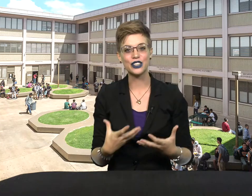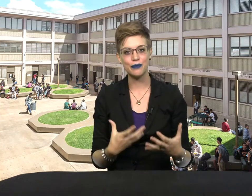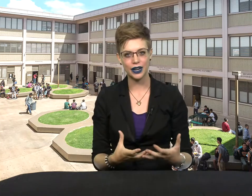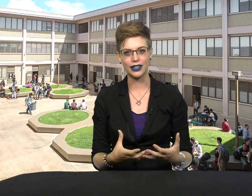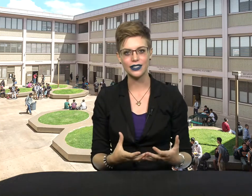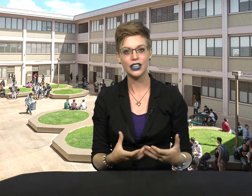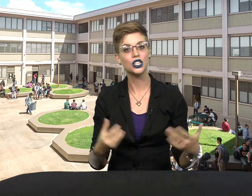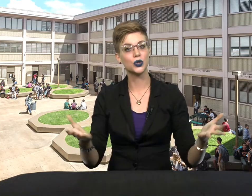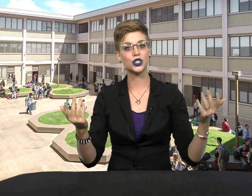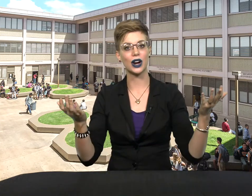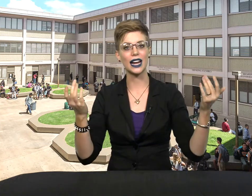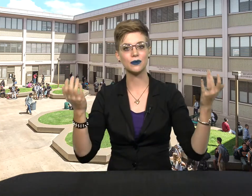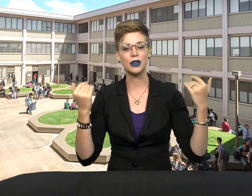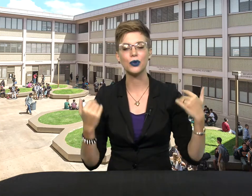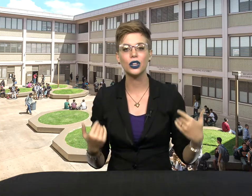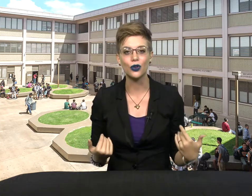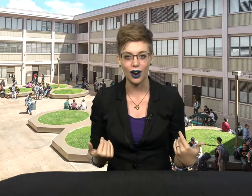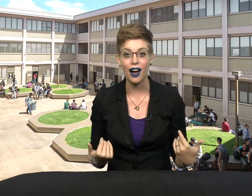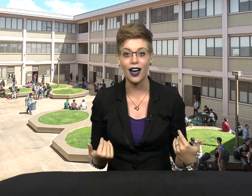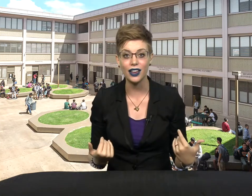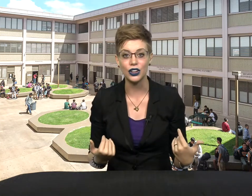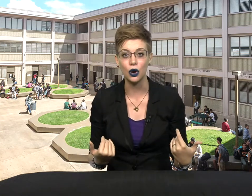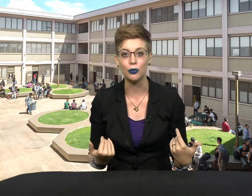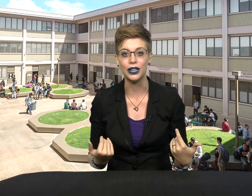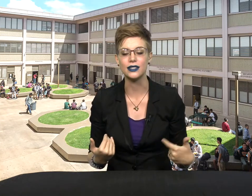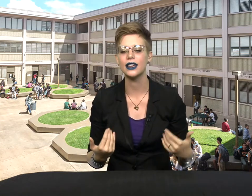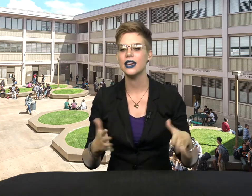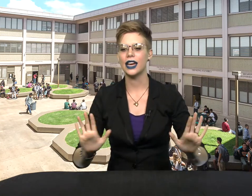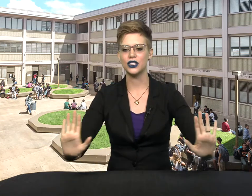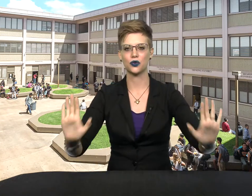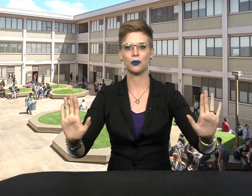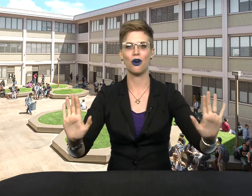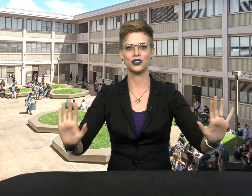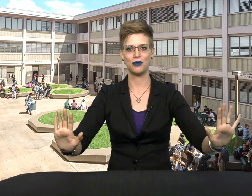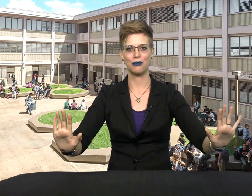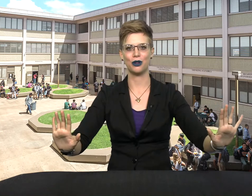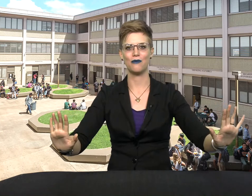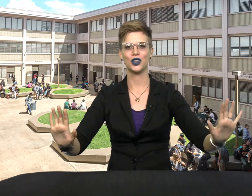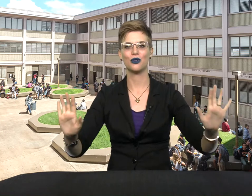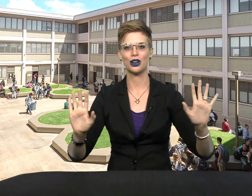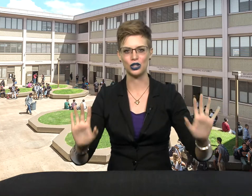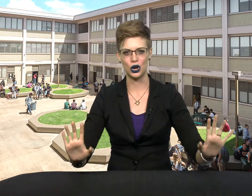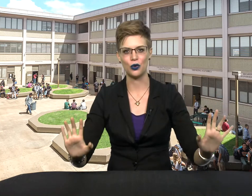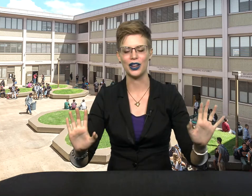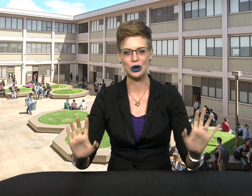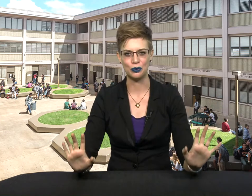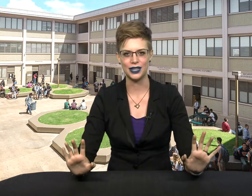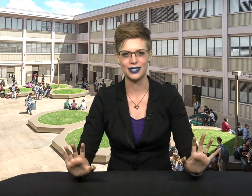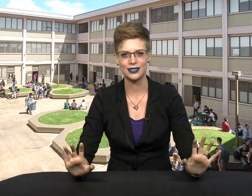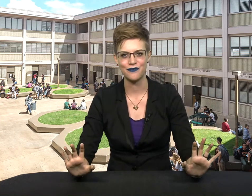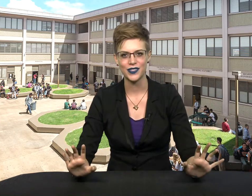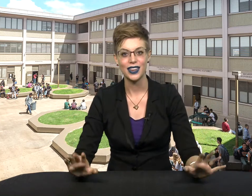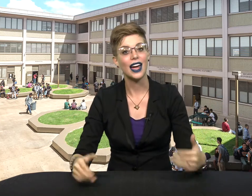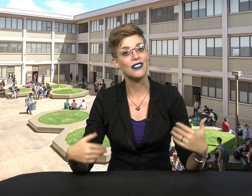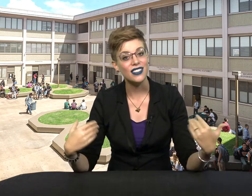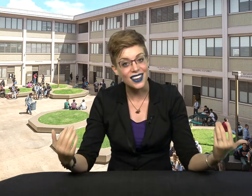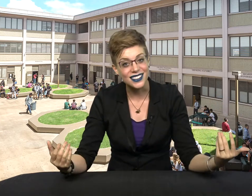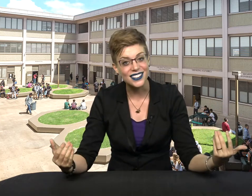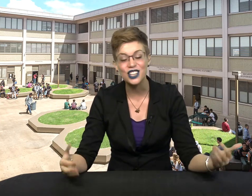appearance to attract people who are high in openness and to repulse people who are low in openness. And this is